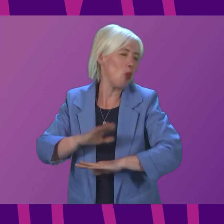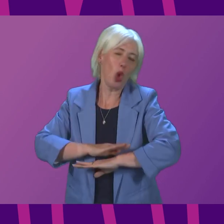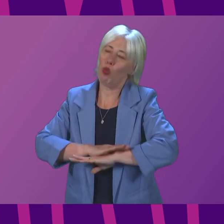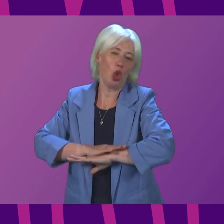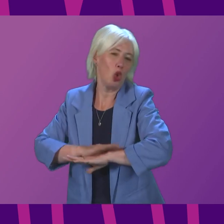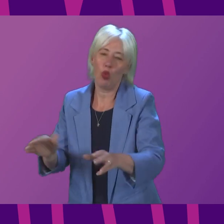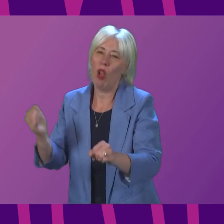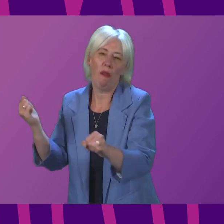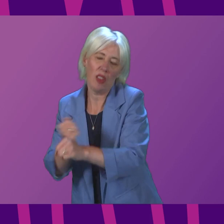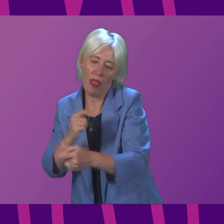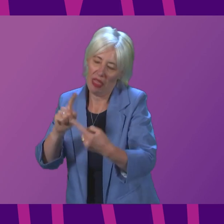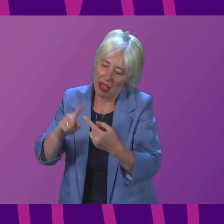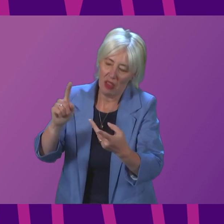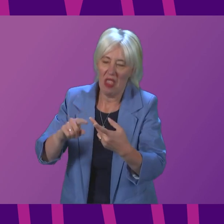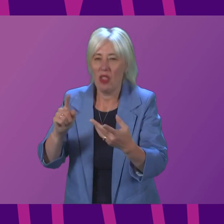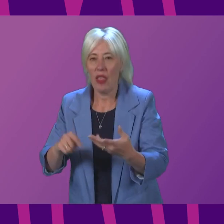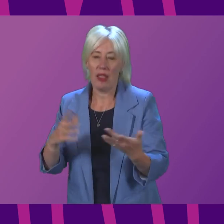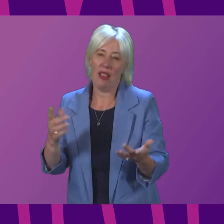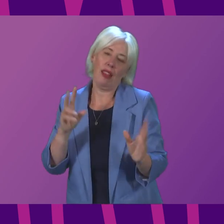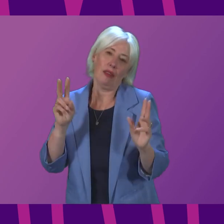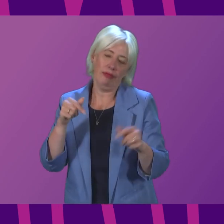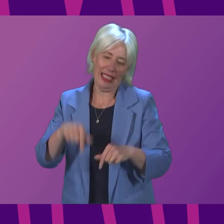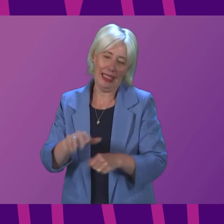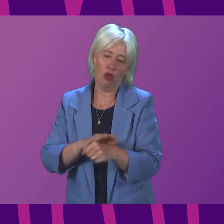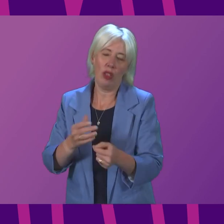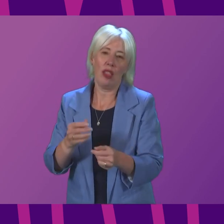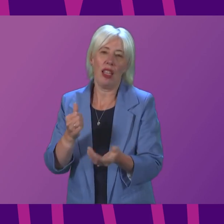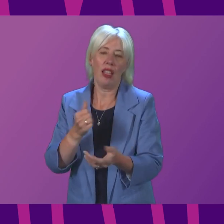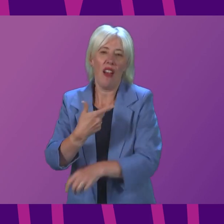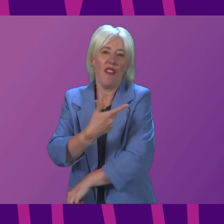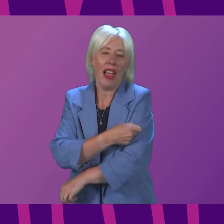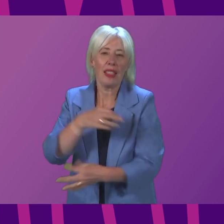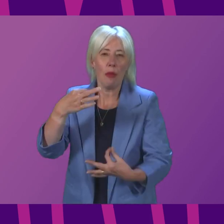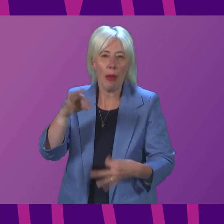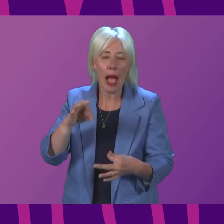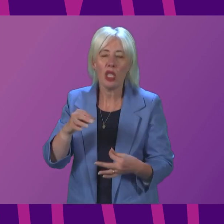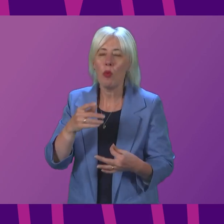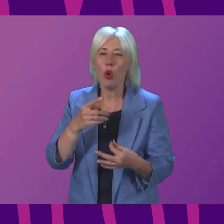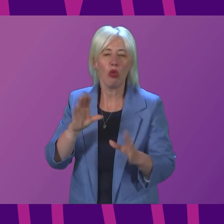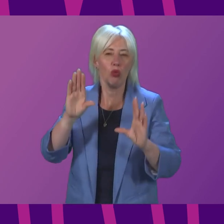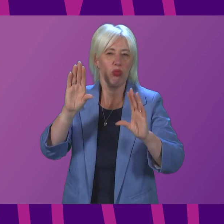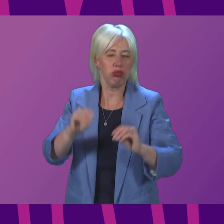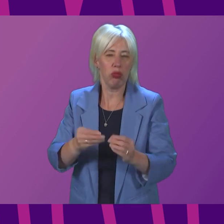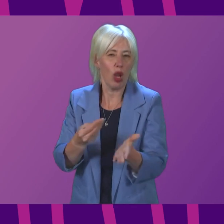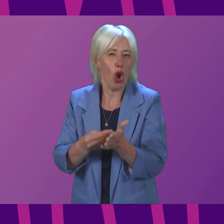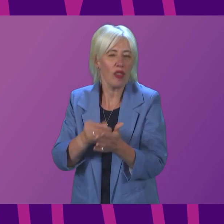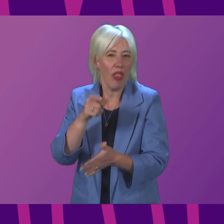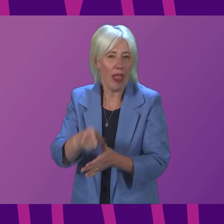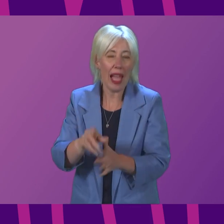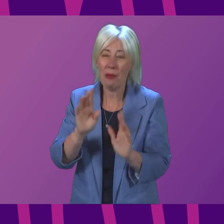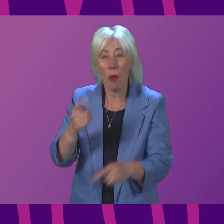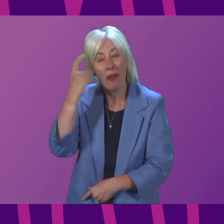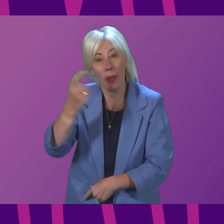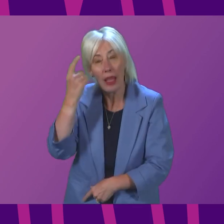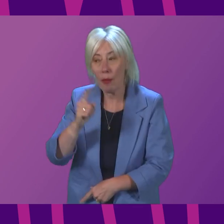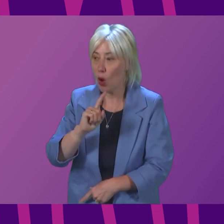taken a particular step, in this case, vaccine passports and avoided the costs of vaccine passports, also has to consider